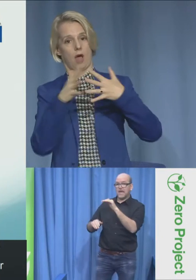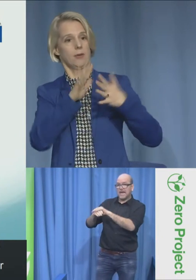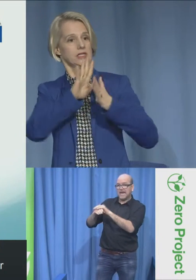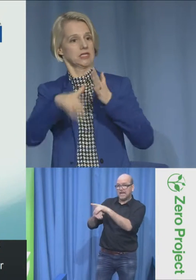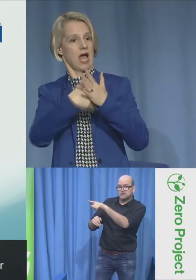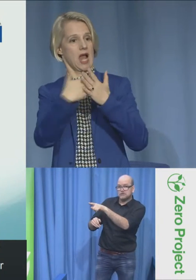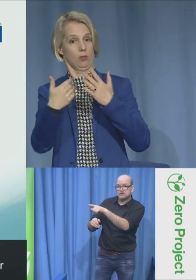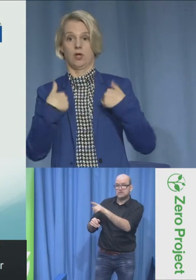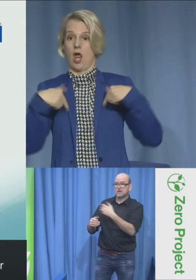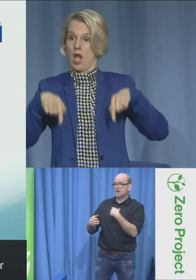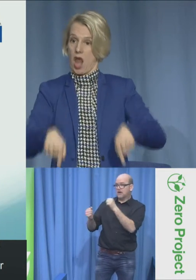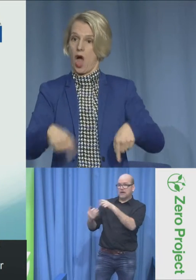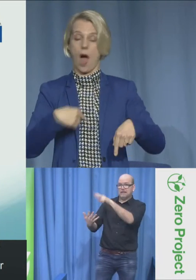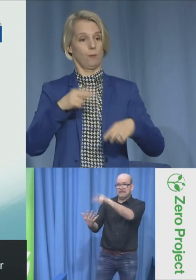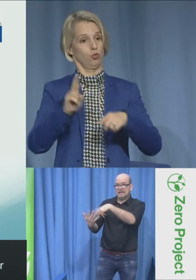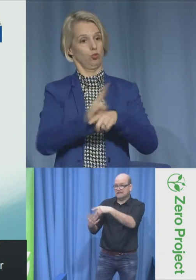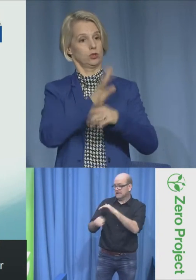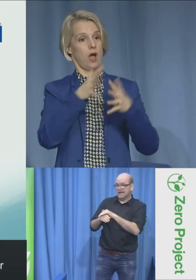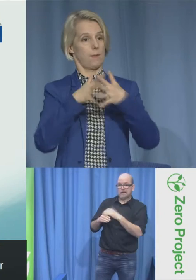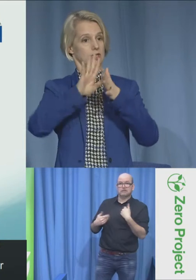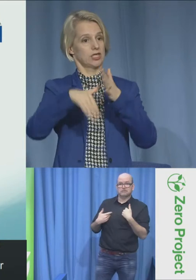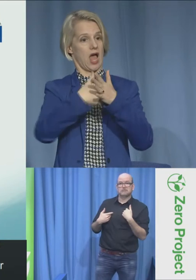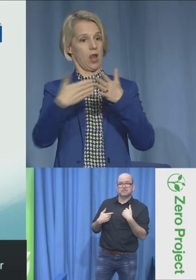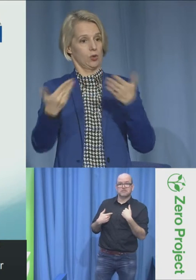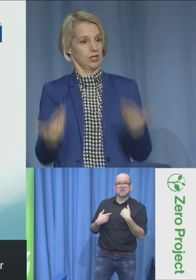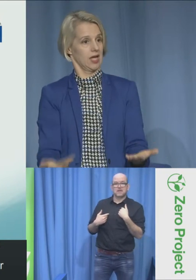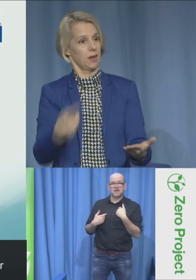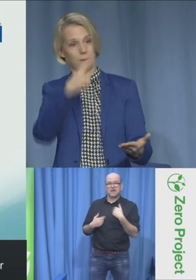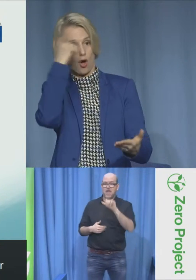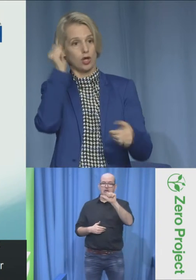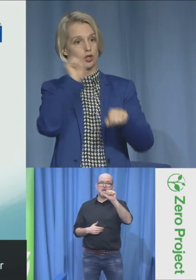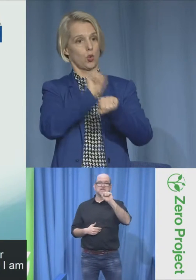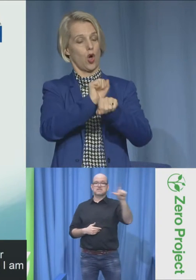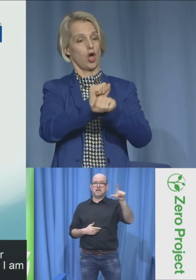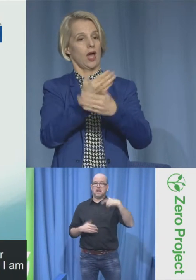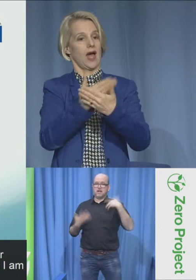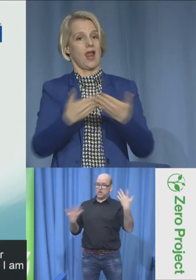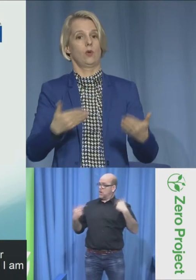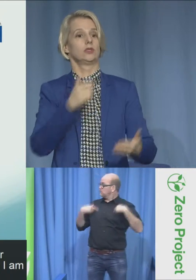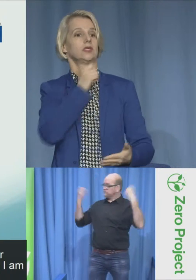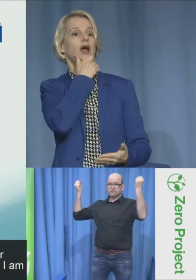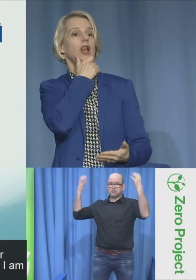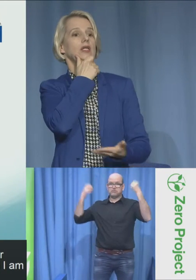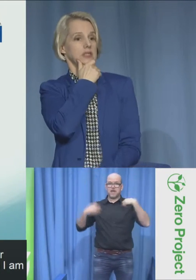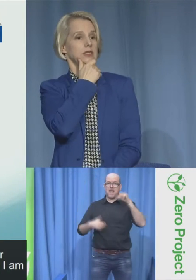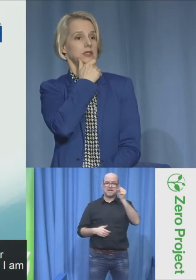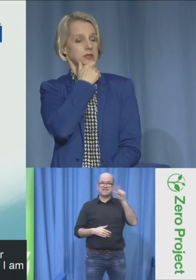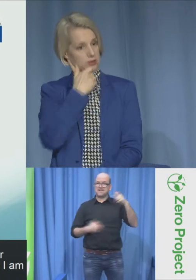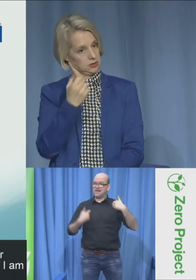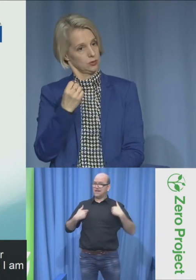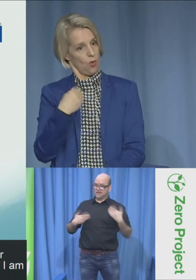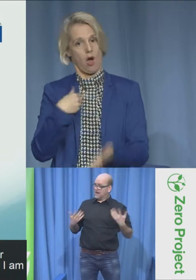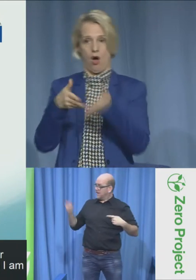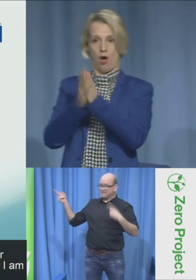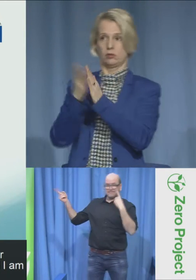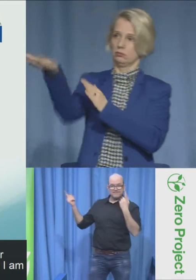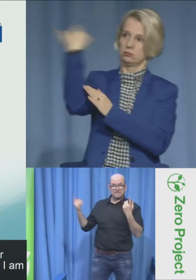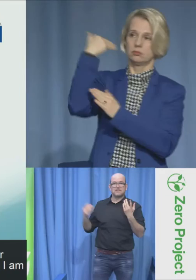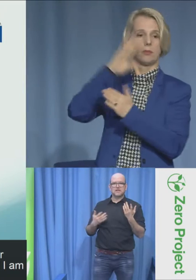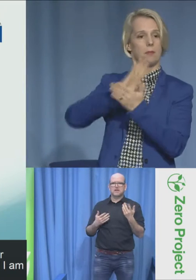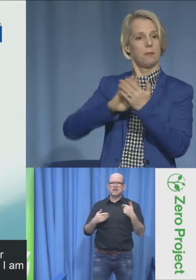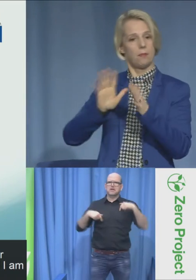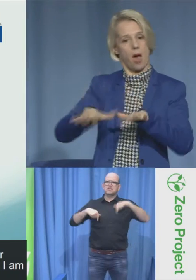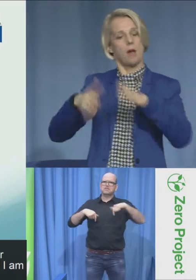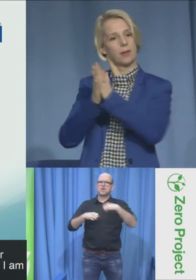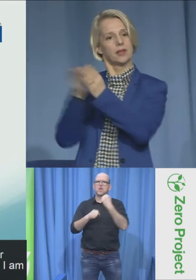English. I know American sign language. Right now, I'm using American sign language because the working language of this conference is